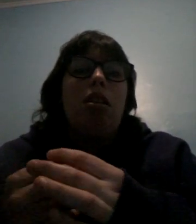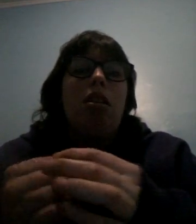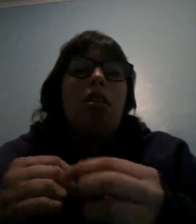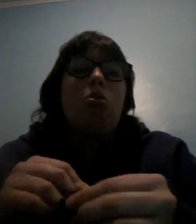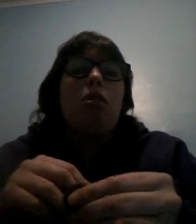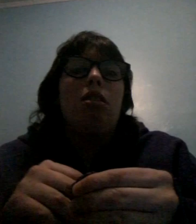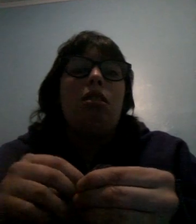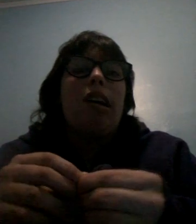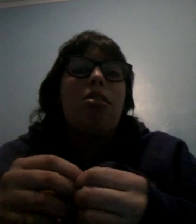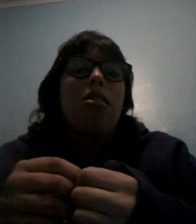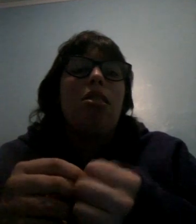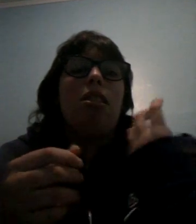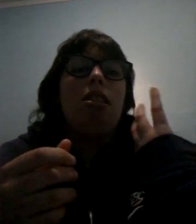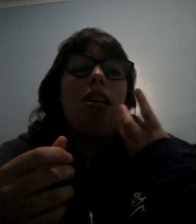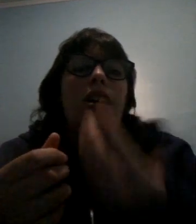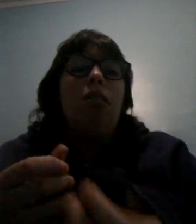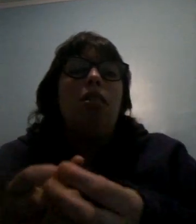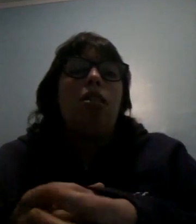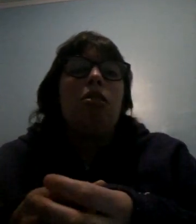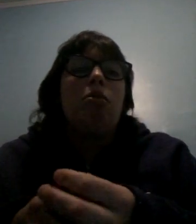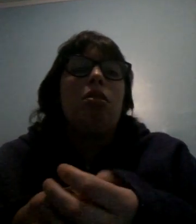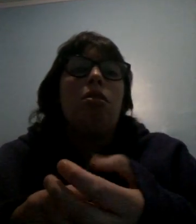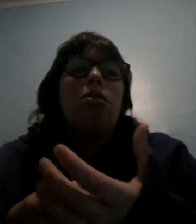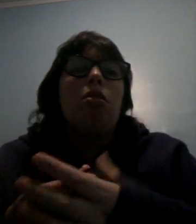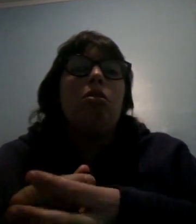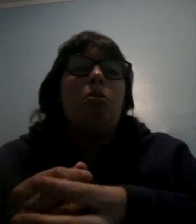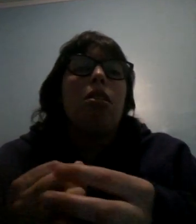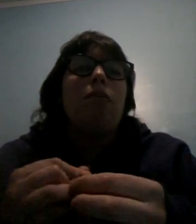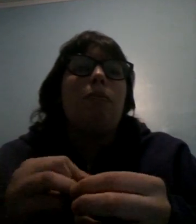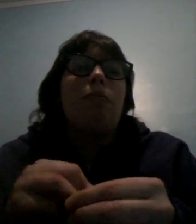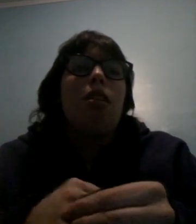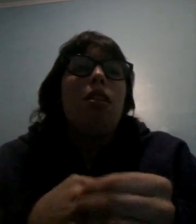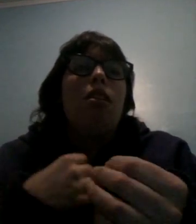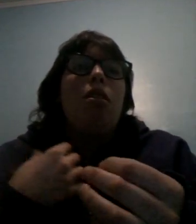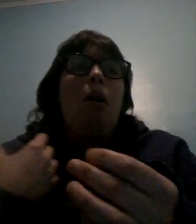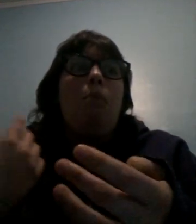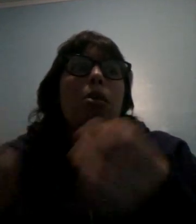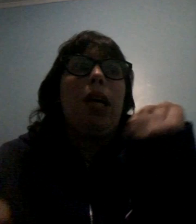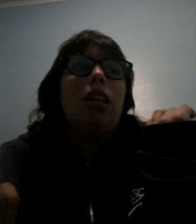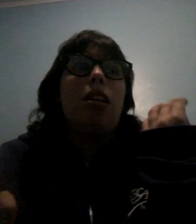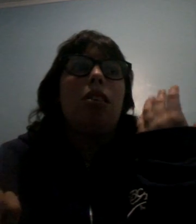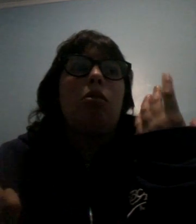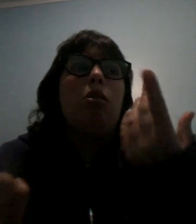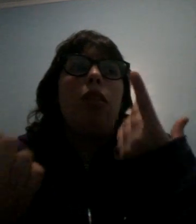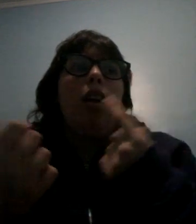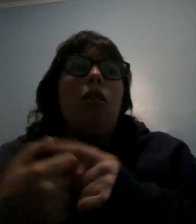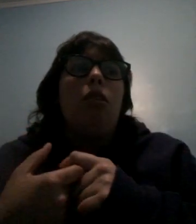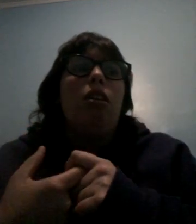that's what I see every YouTuber like mukbang and Q&A or